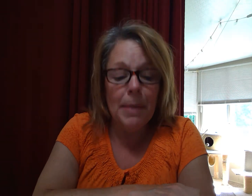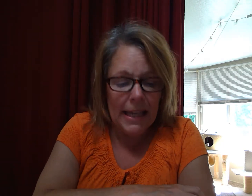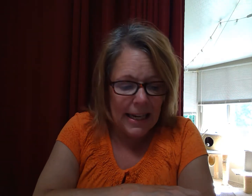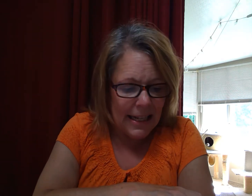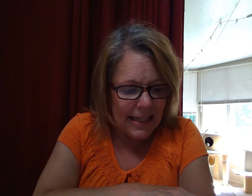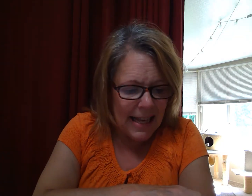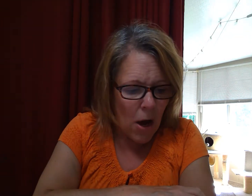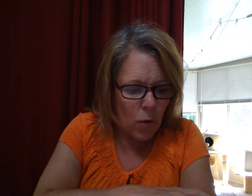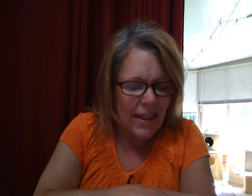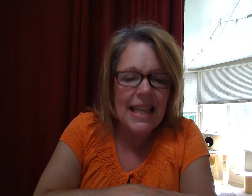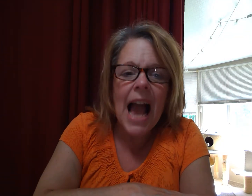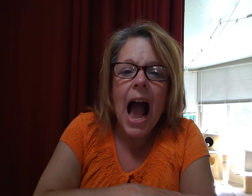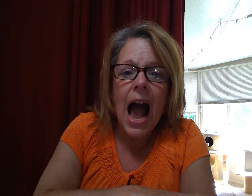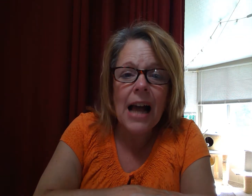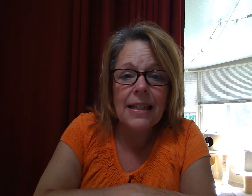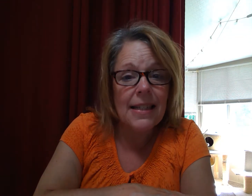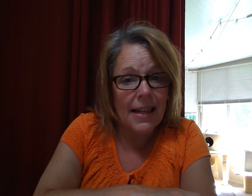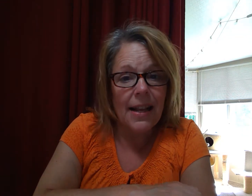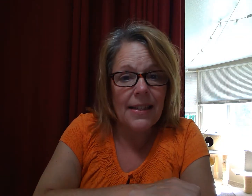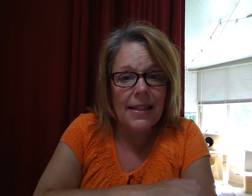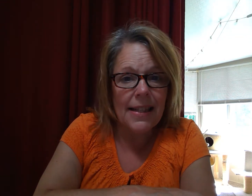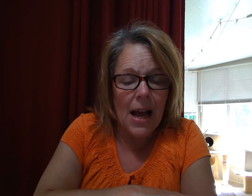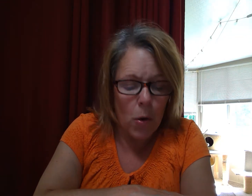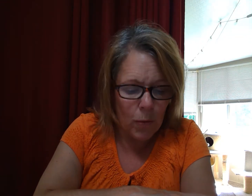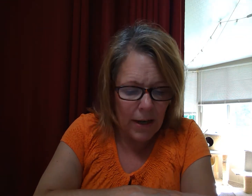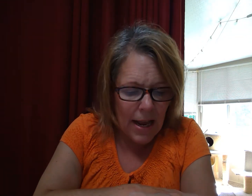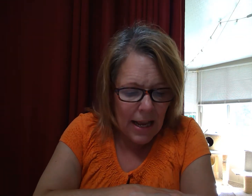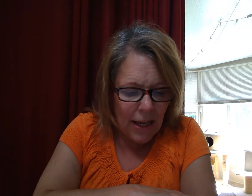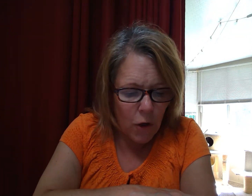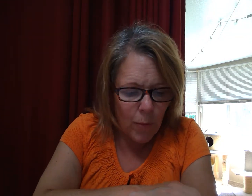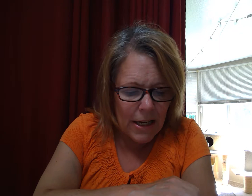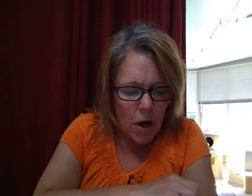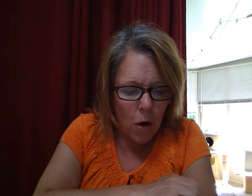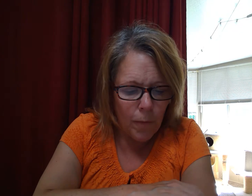beginning sound. The onset sound. Here we go.